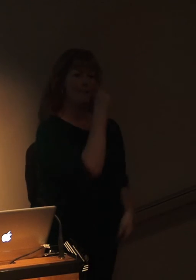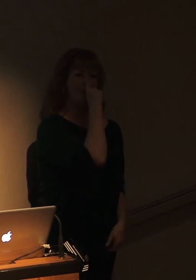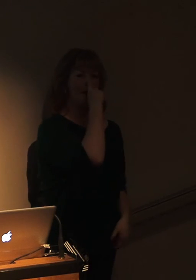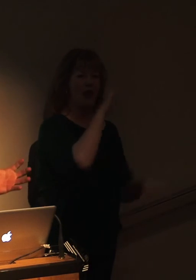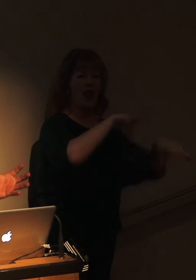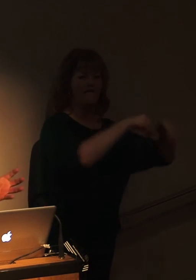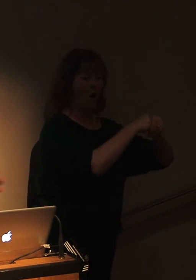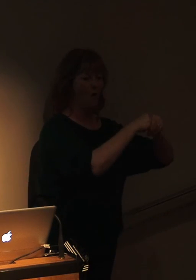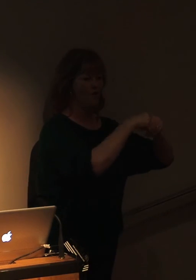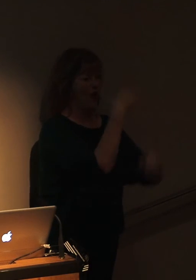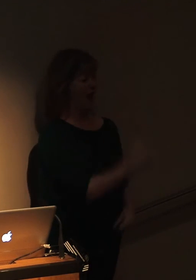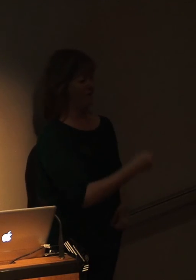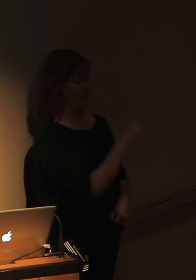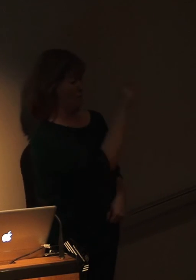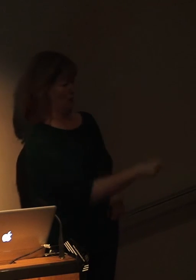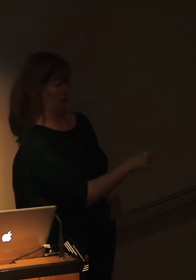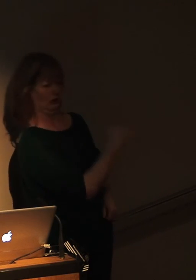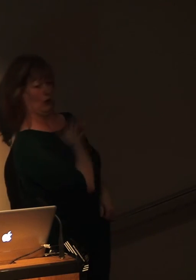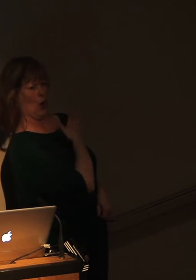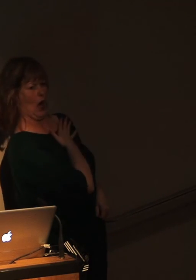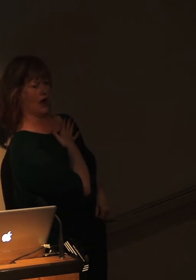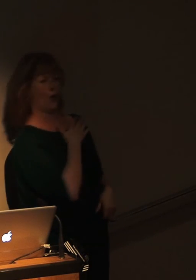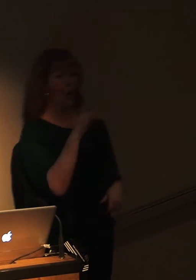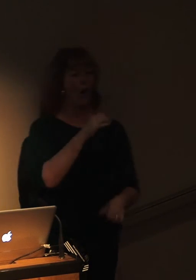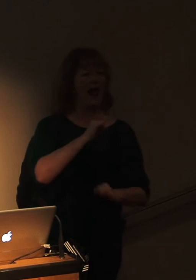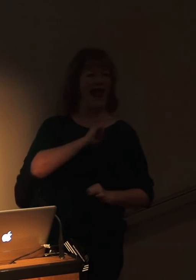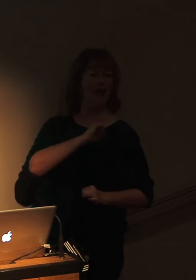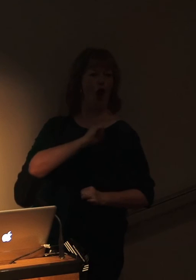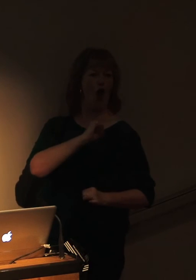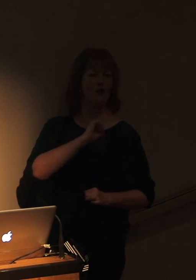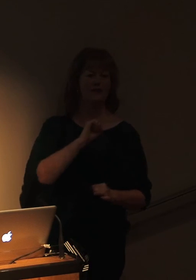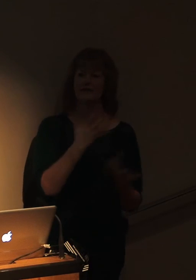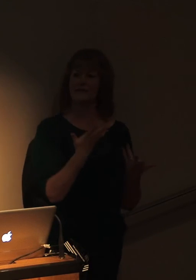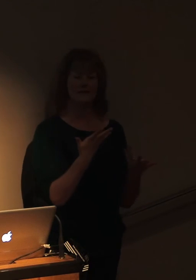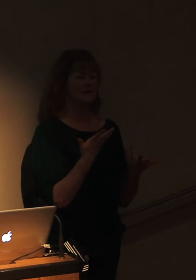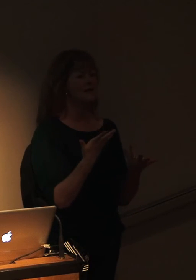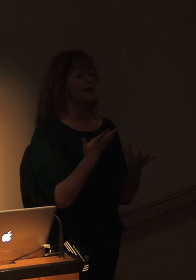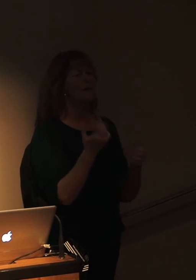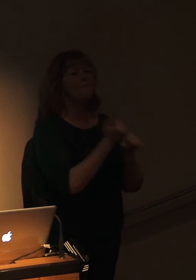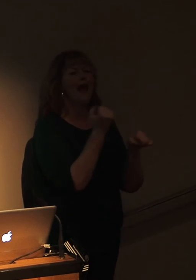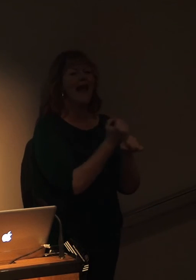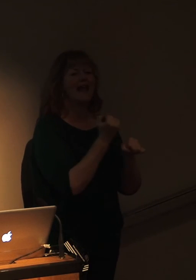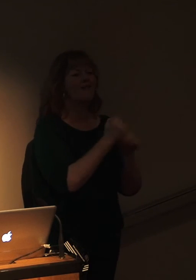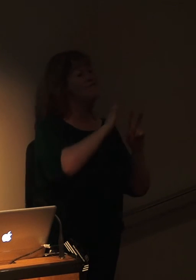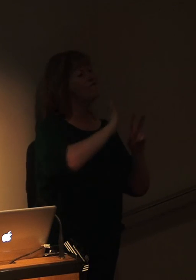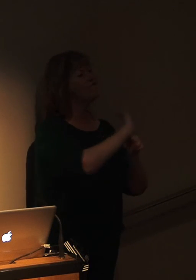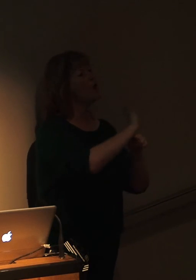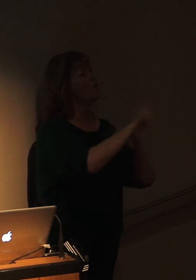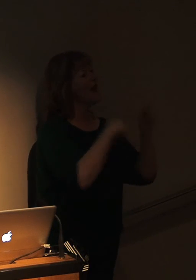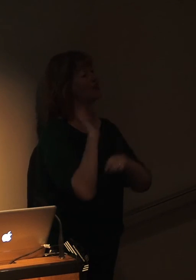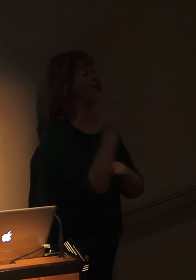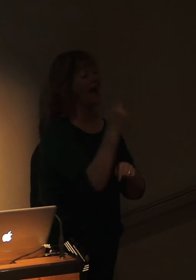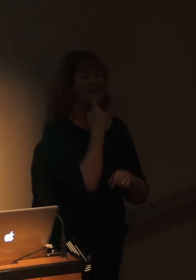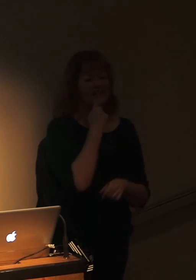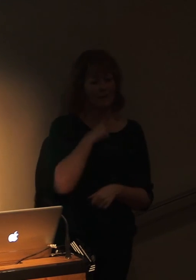like. So you've got a villain and you've got heroes. That's why making films on sharks is really easy because they're already villains. So all you've got to do when you set it